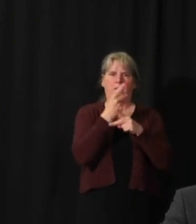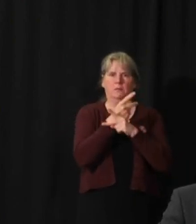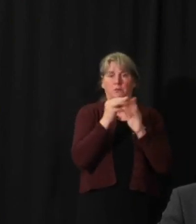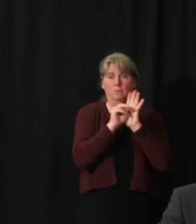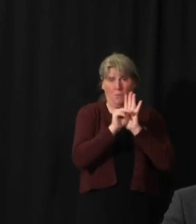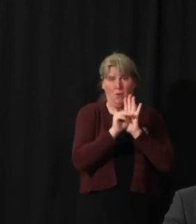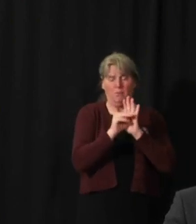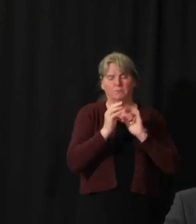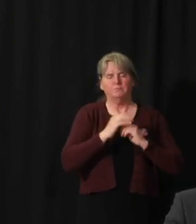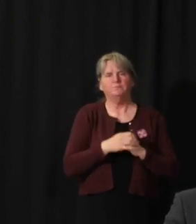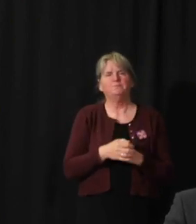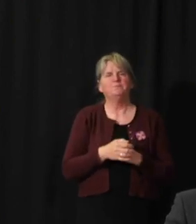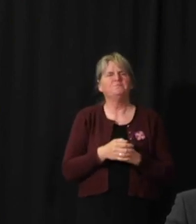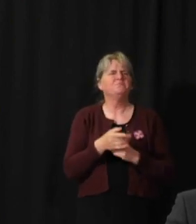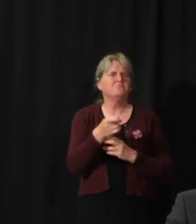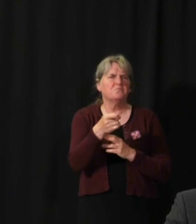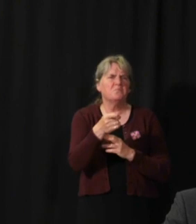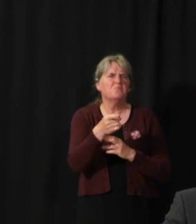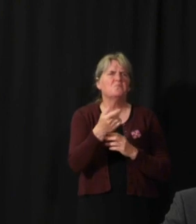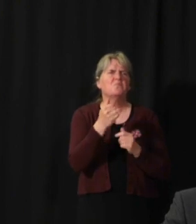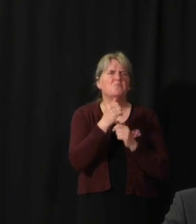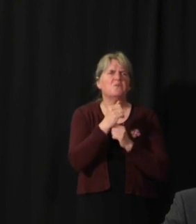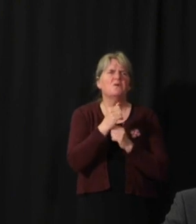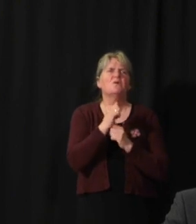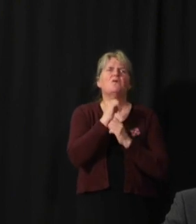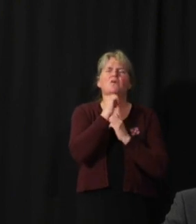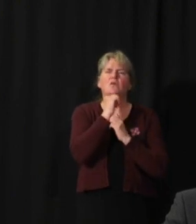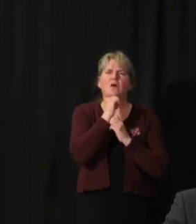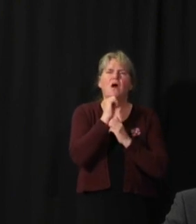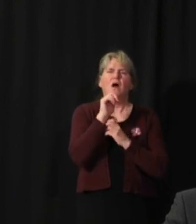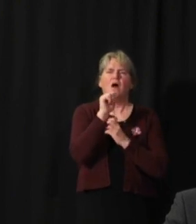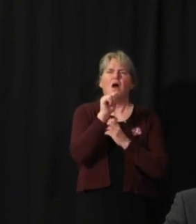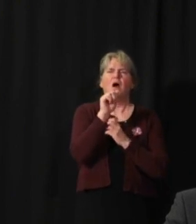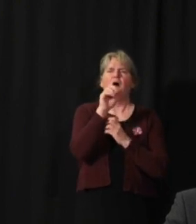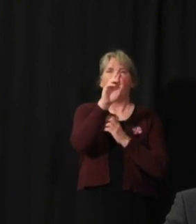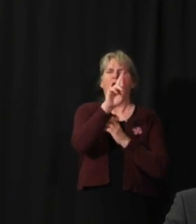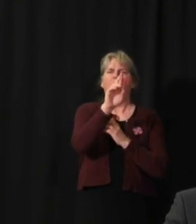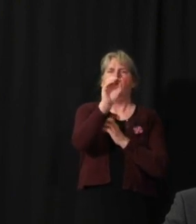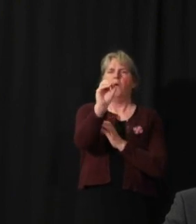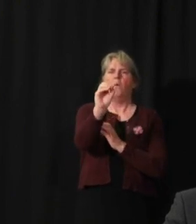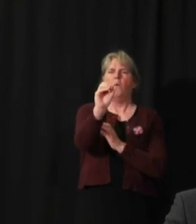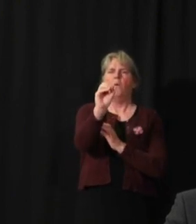So you've probably heard of the R-naught value or the R-zero.